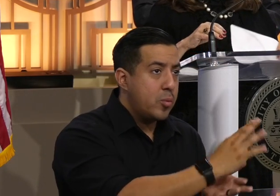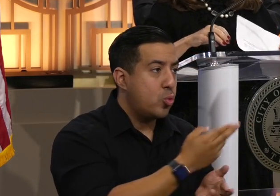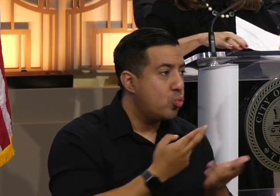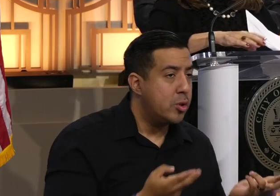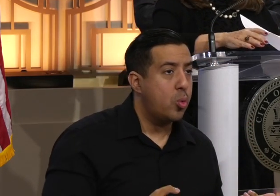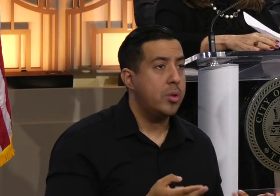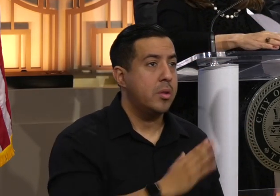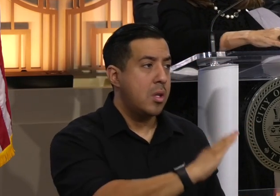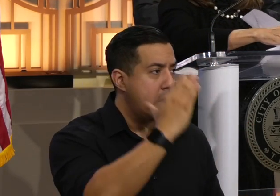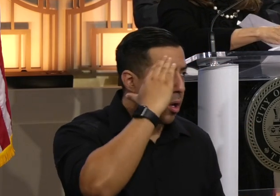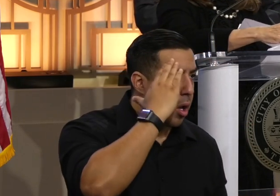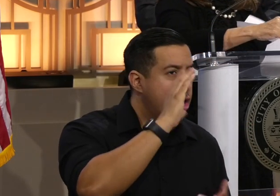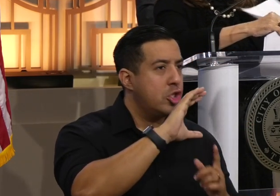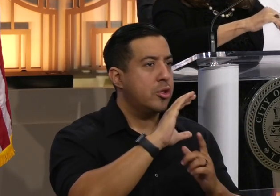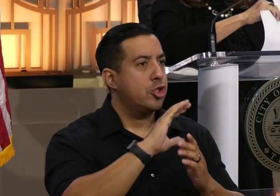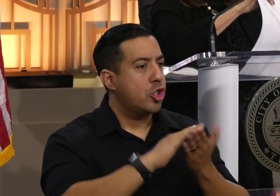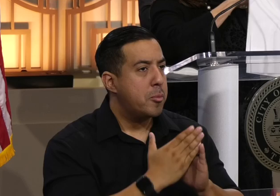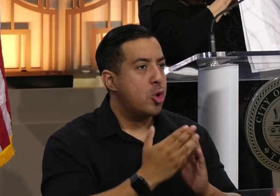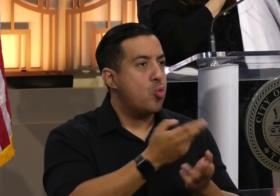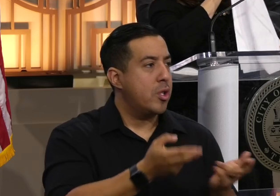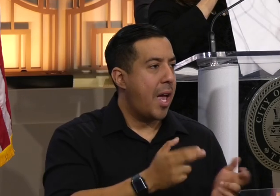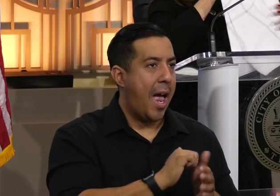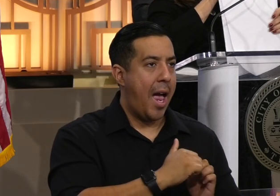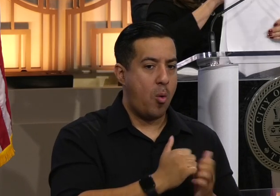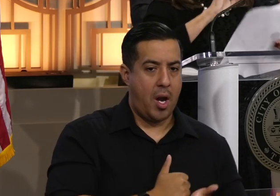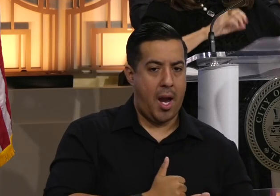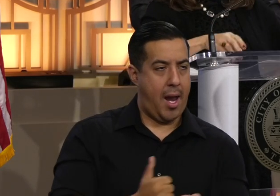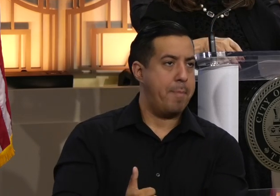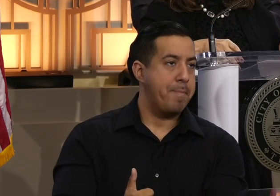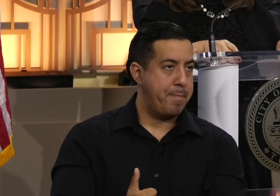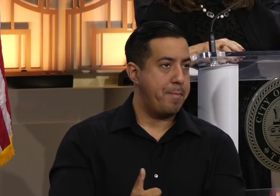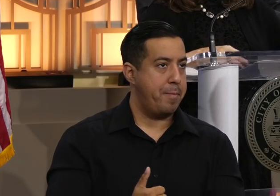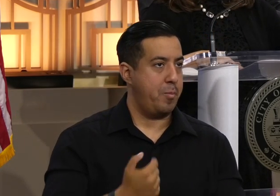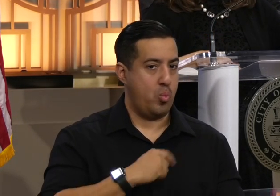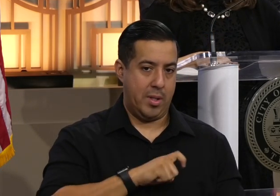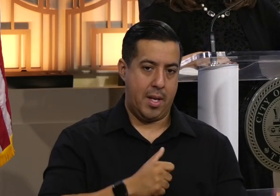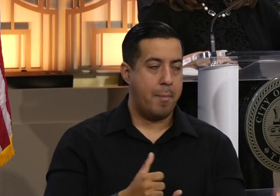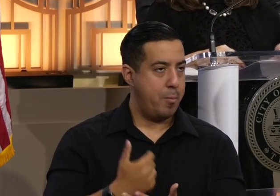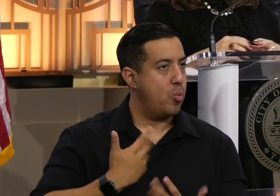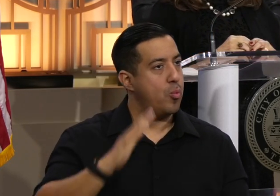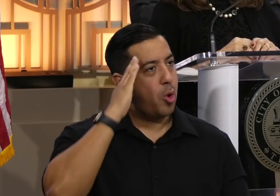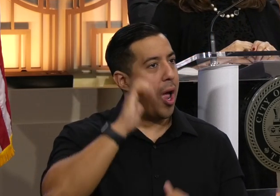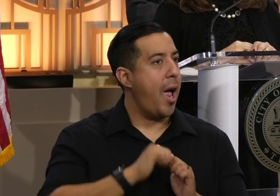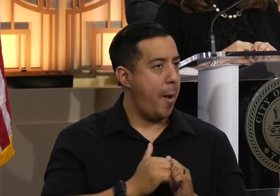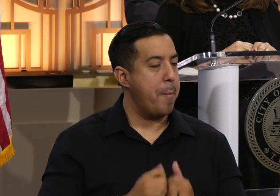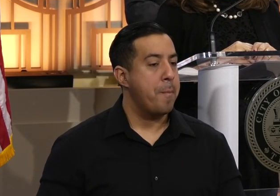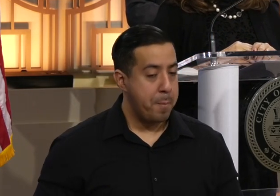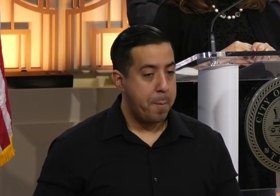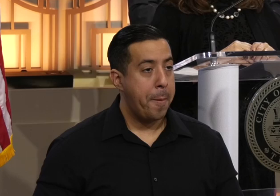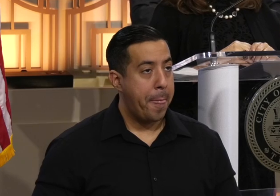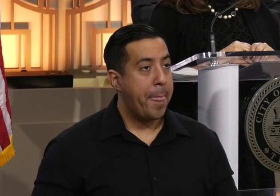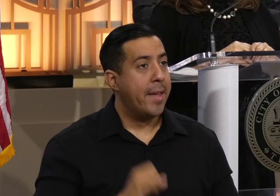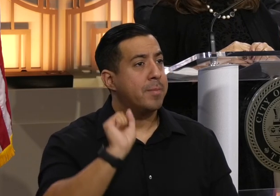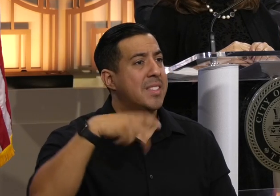knowledge, and community resources to help those with whom we are called to serve. In September,